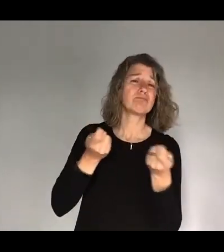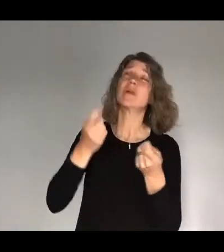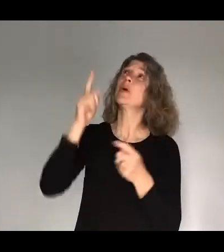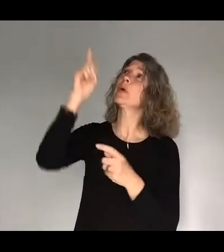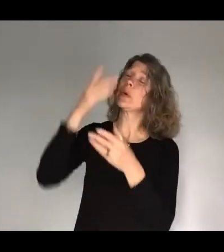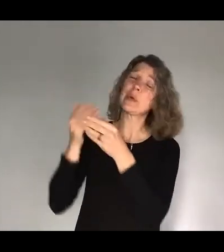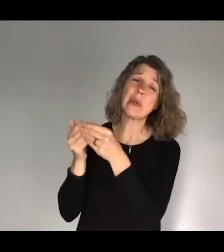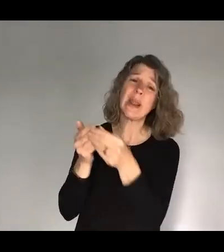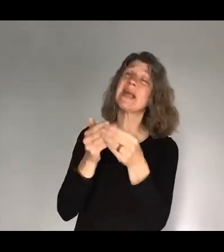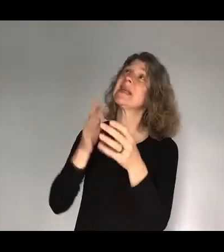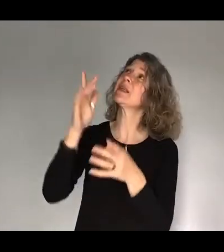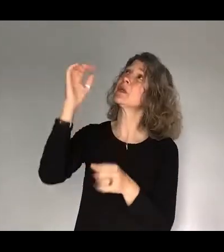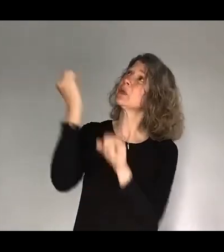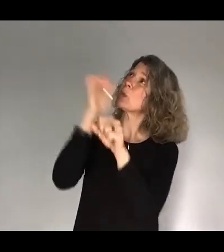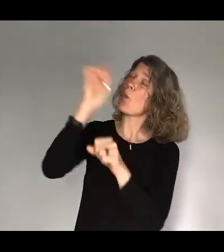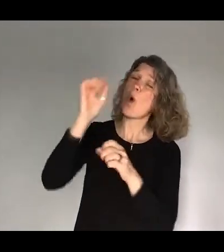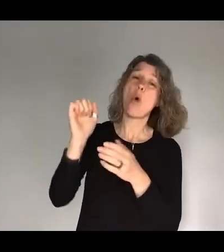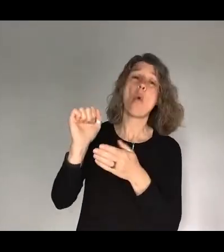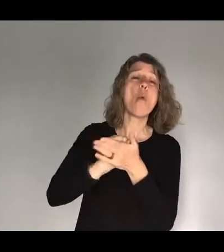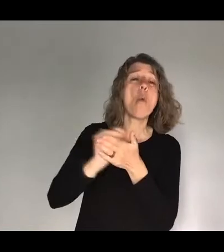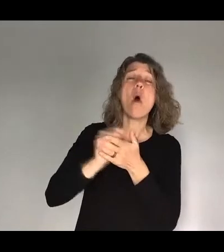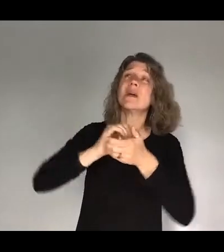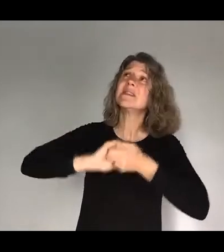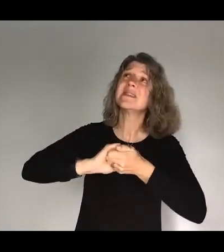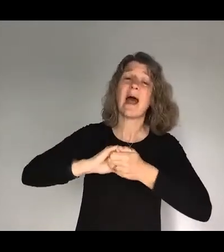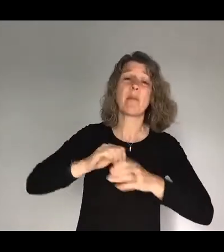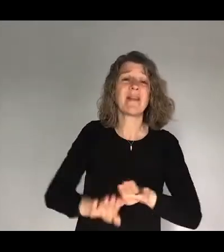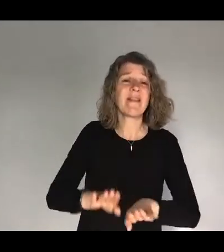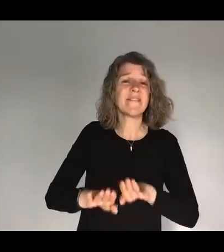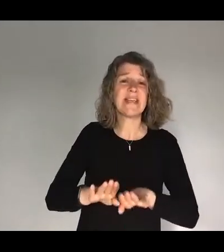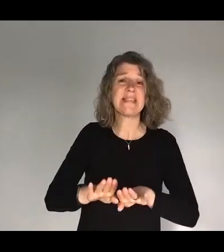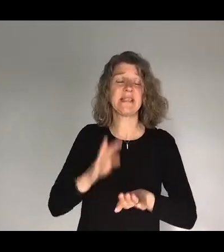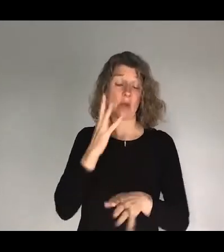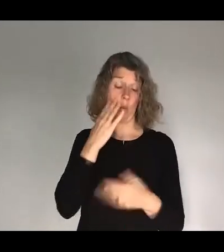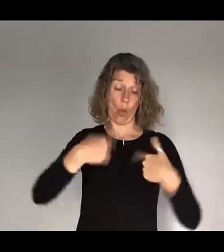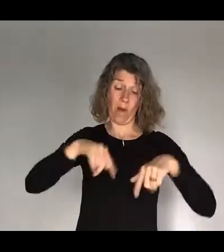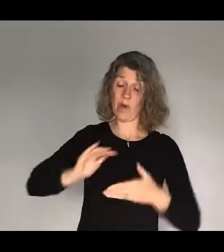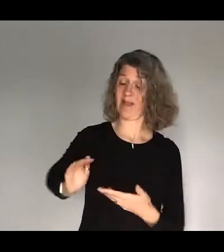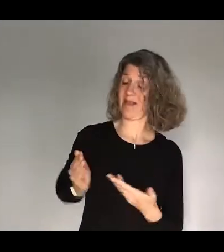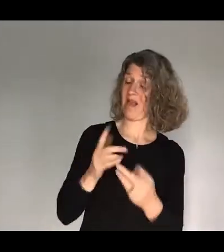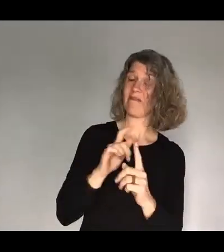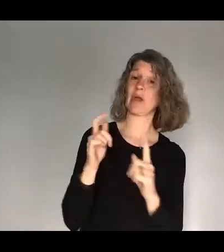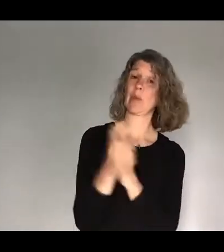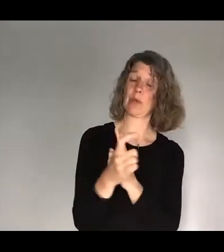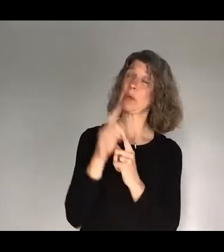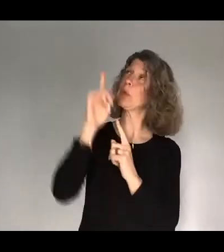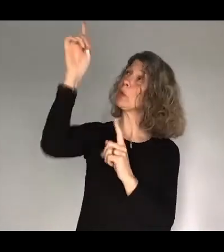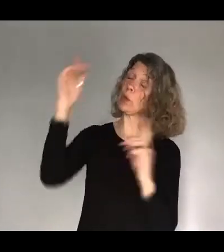disciples' feet. And we pray as we serve those in our community, you would meet their needs. We pray for all those who are